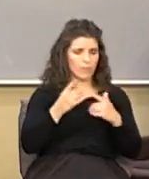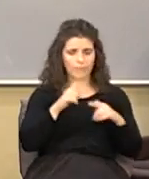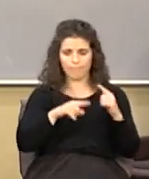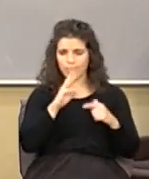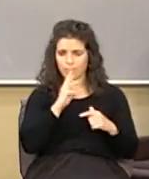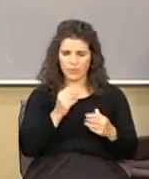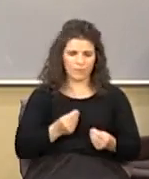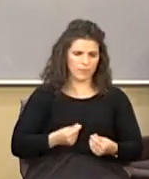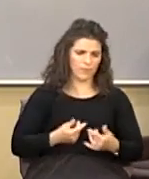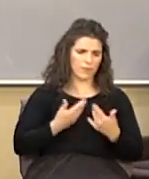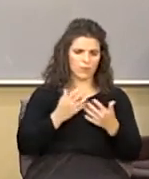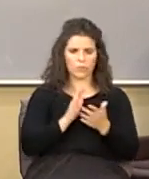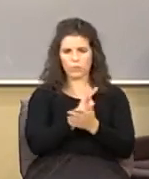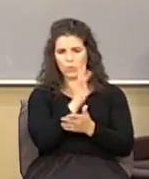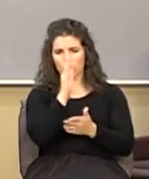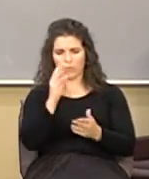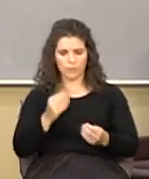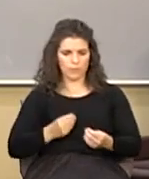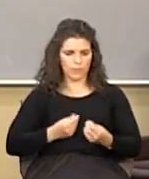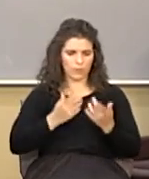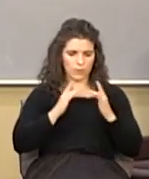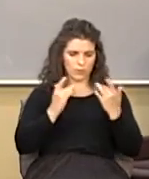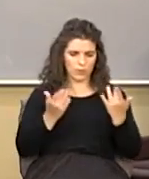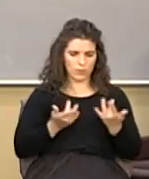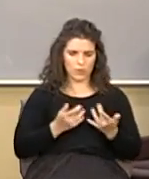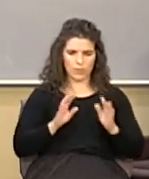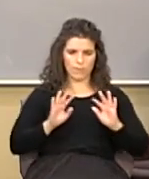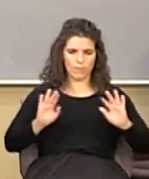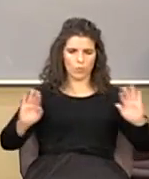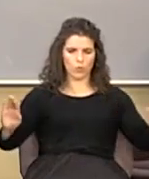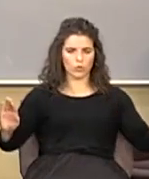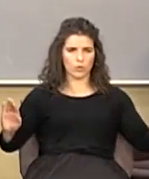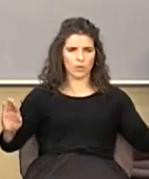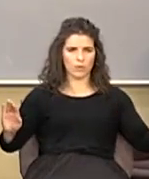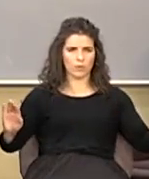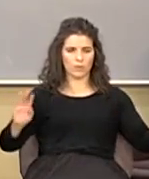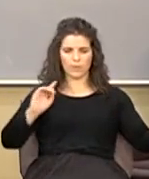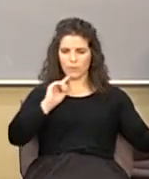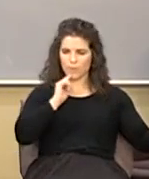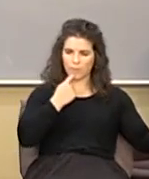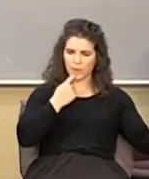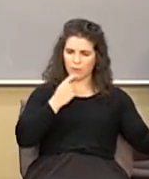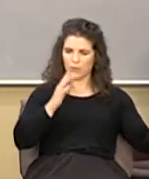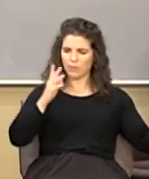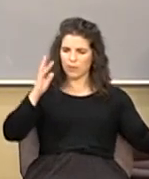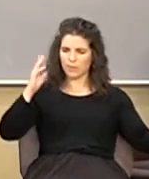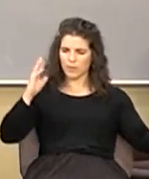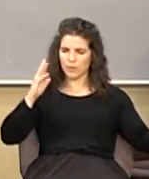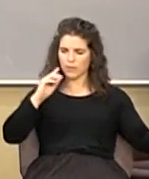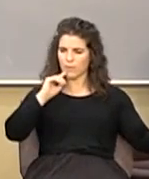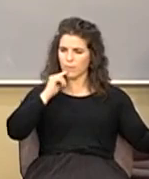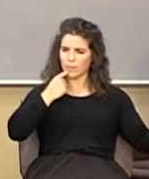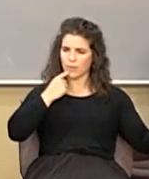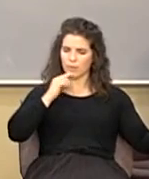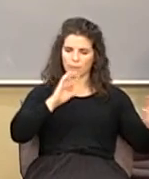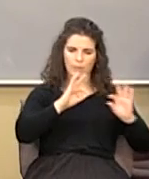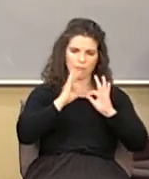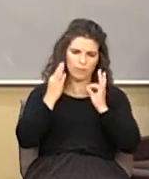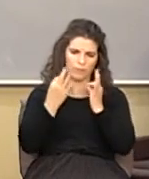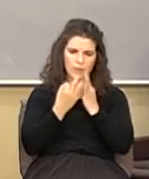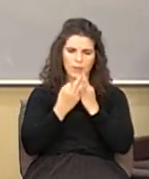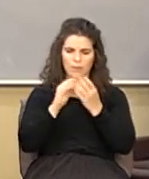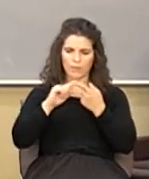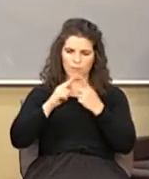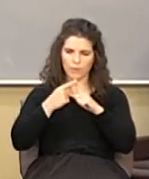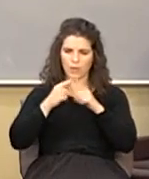that can fill your heart and push out all the rest bitterness about your past bitterness about your family your friends